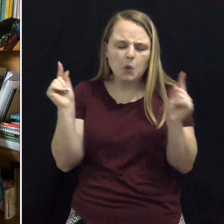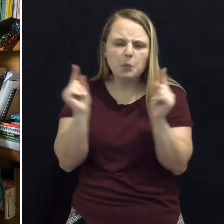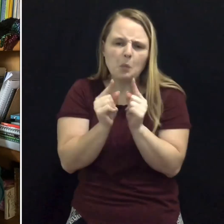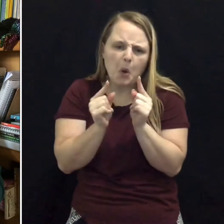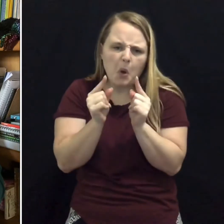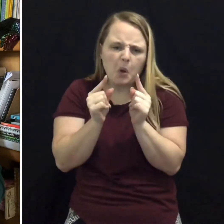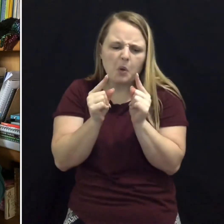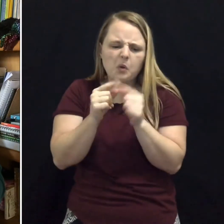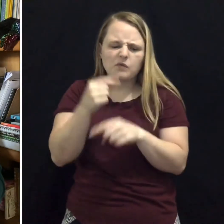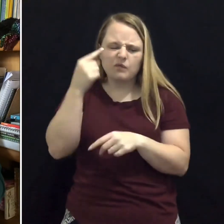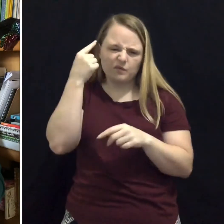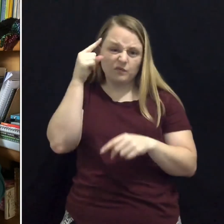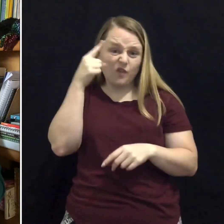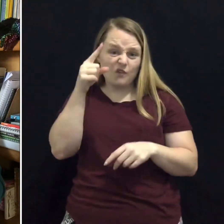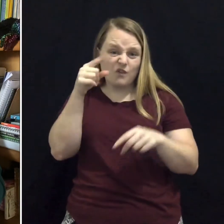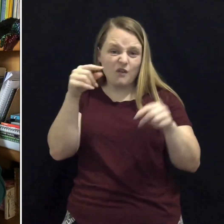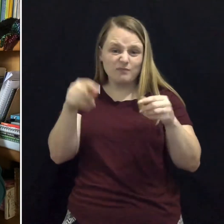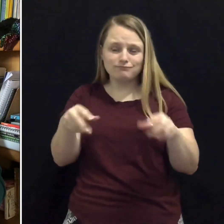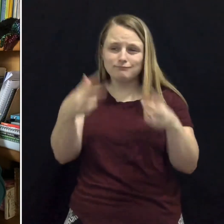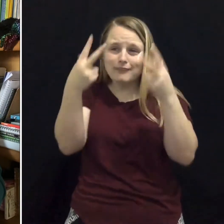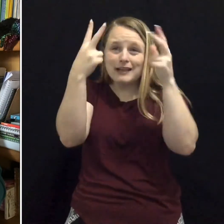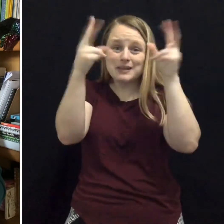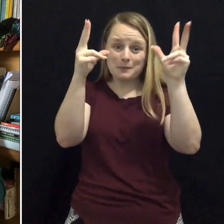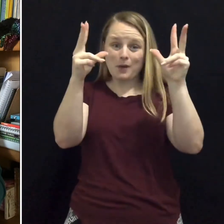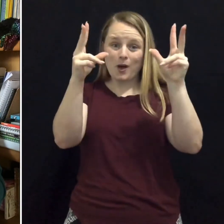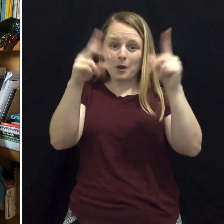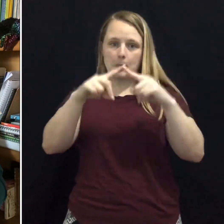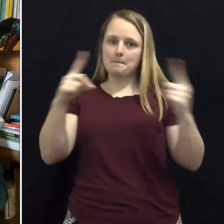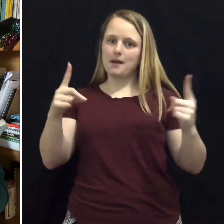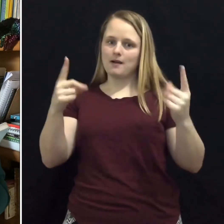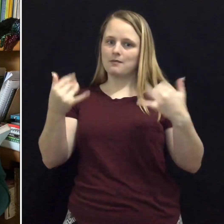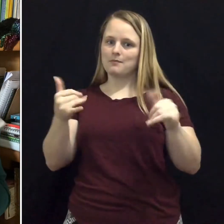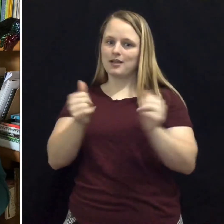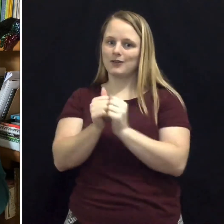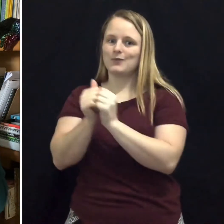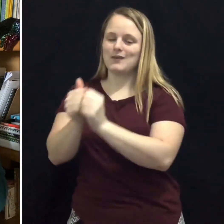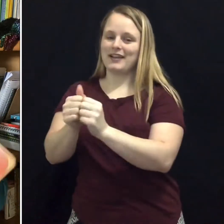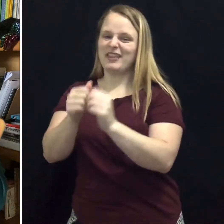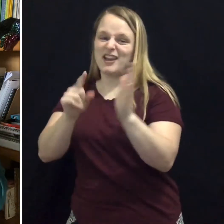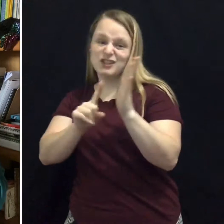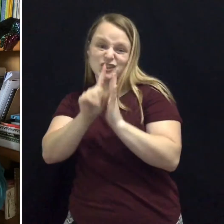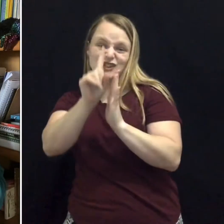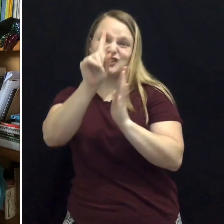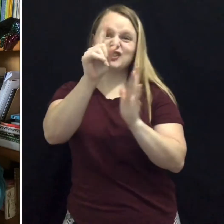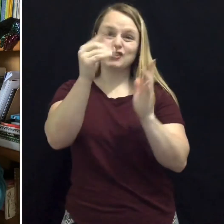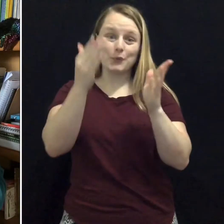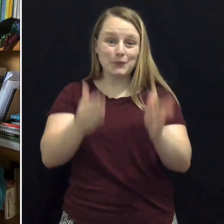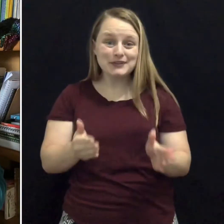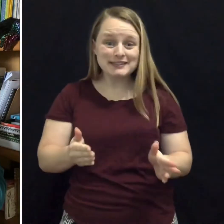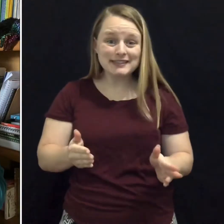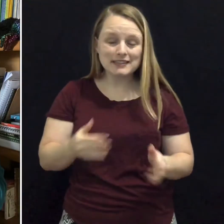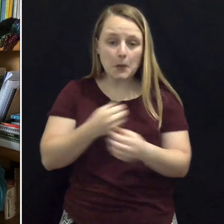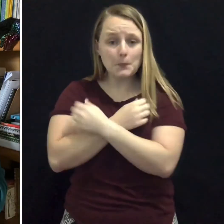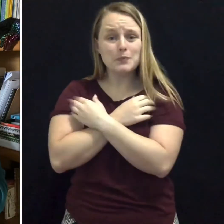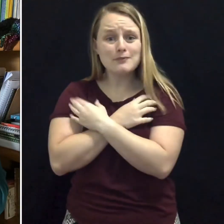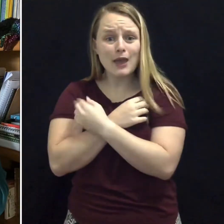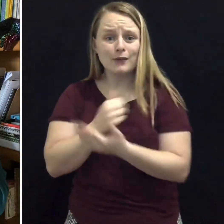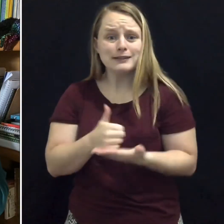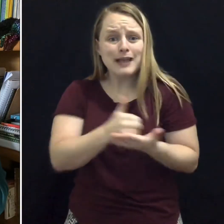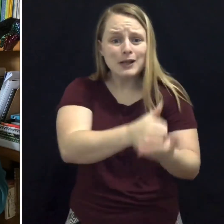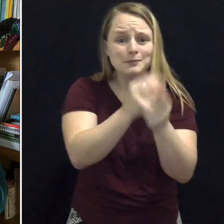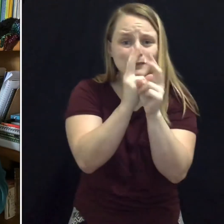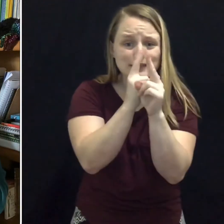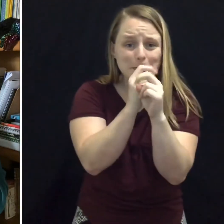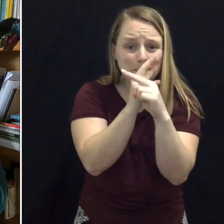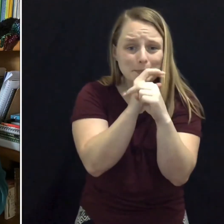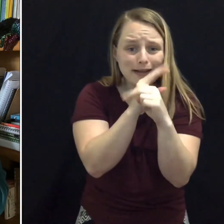You're too small for basketball. Unless you play with someone tall and a bear is